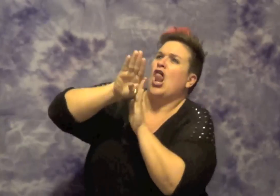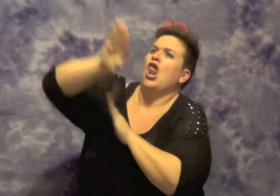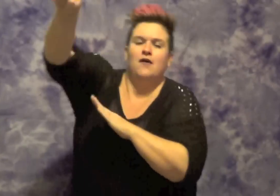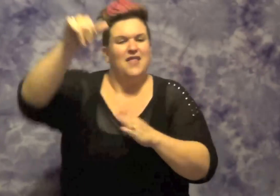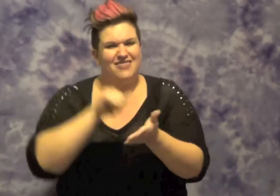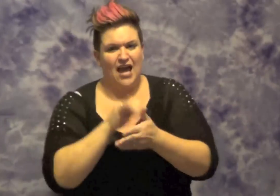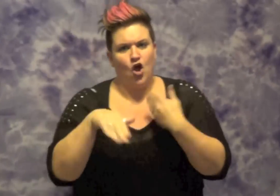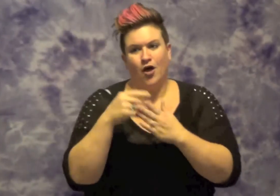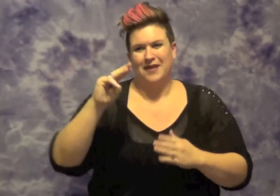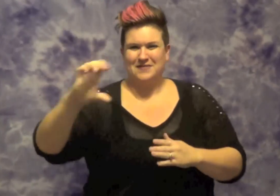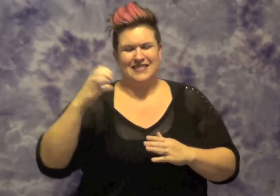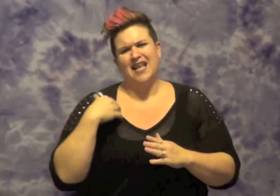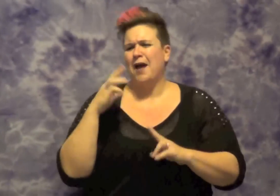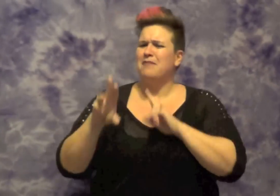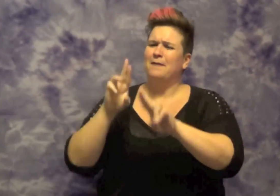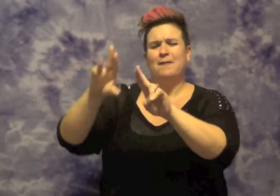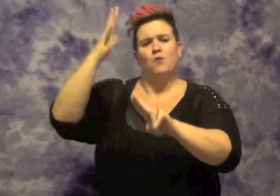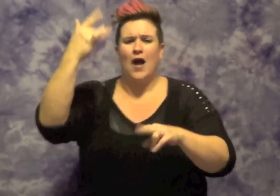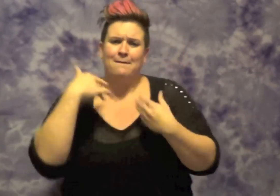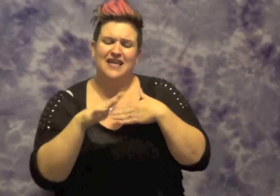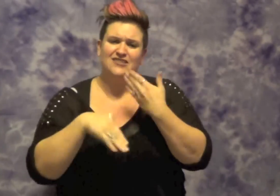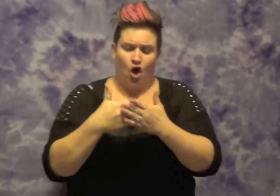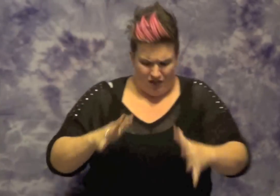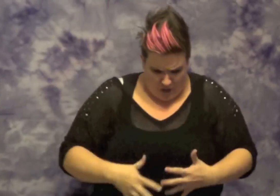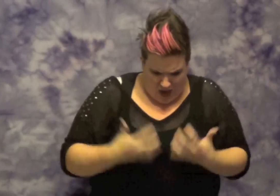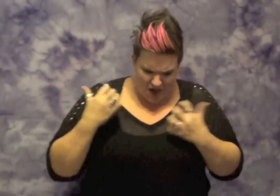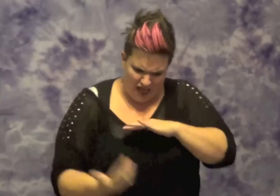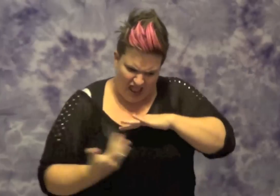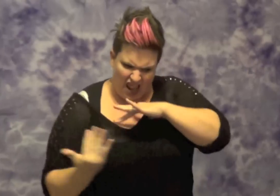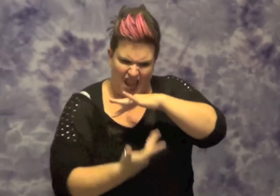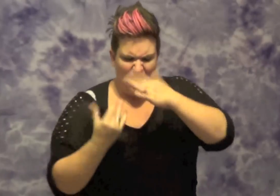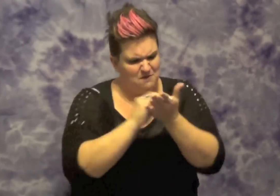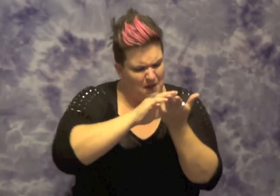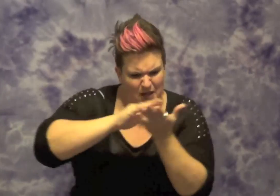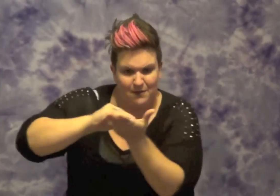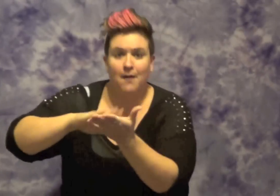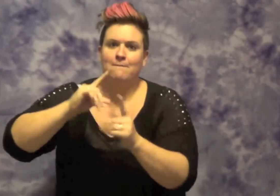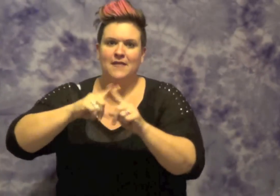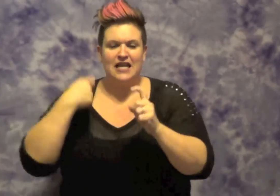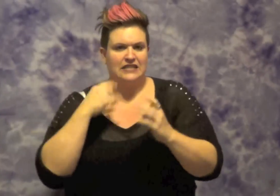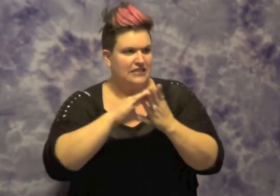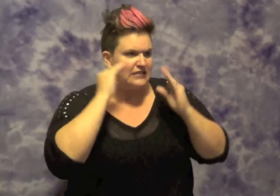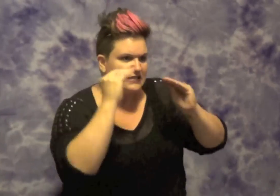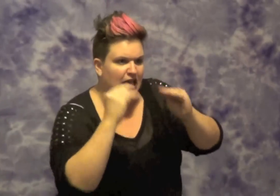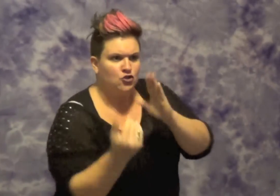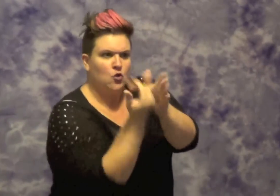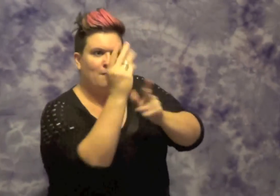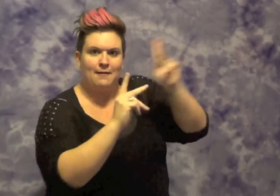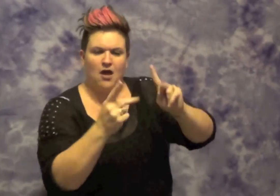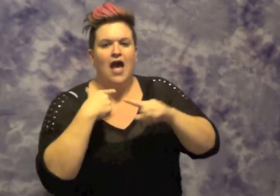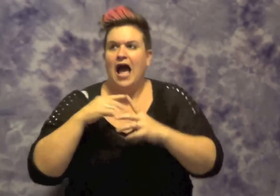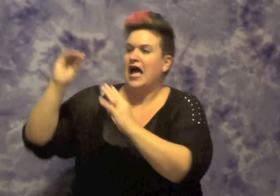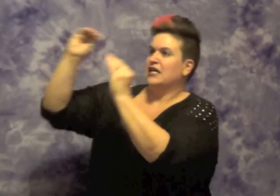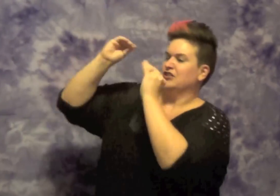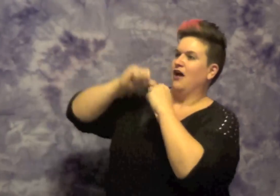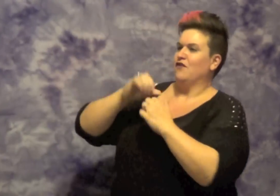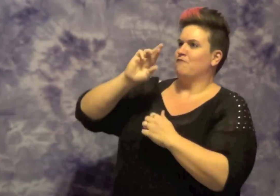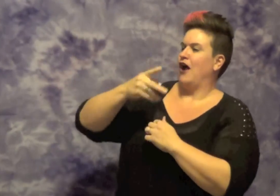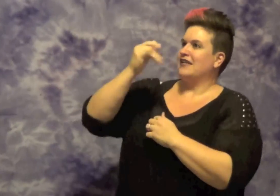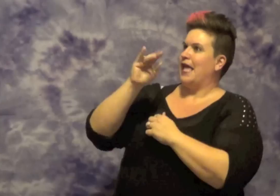get taken to school with this music, cause I use it as a vehicle to bust the rhyme. Now I lead a new school full of students, me, I'm a product of Rakim, Rakim, Shabazz, Dupac in.